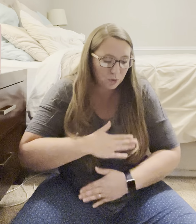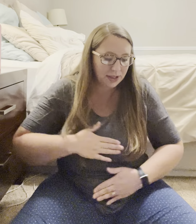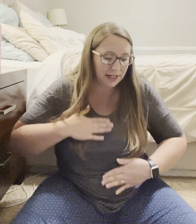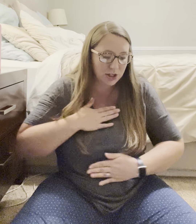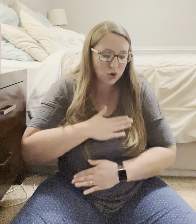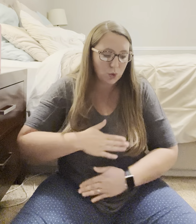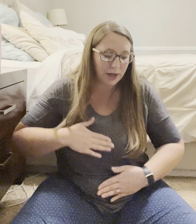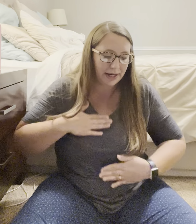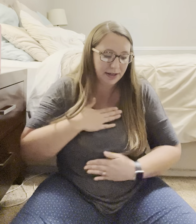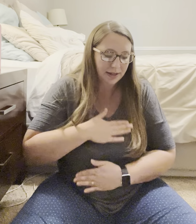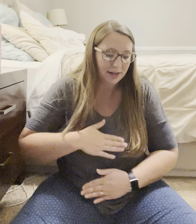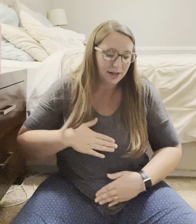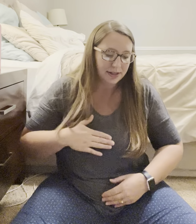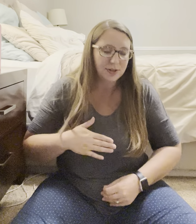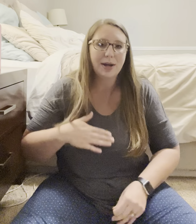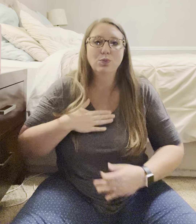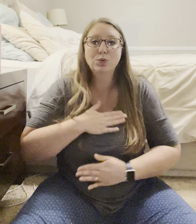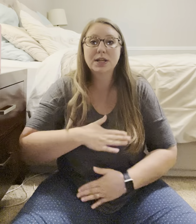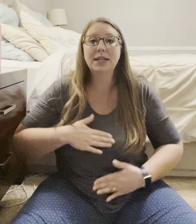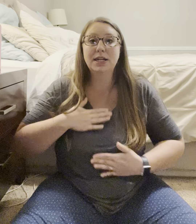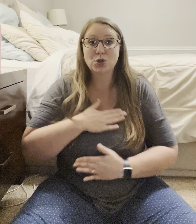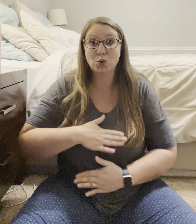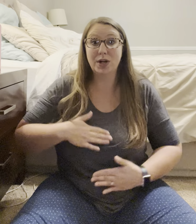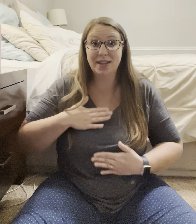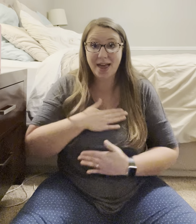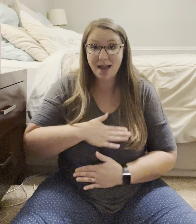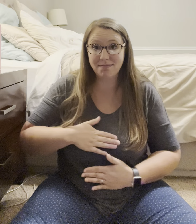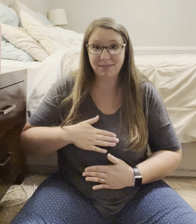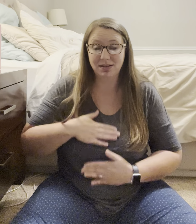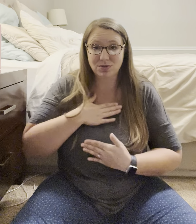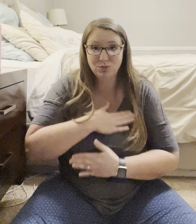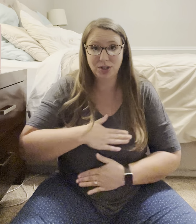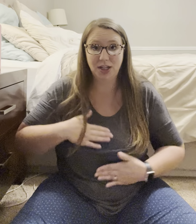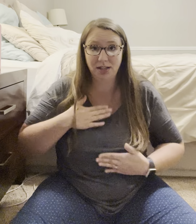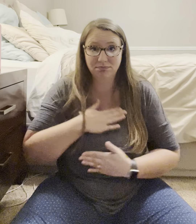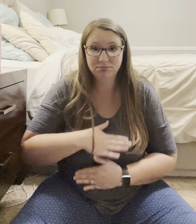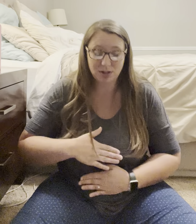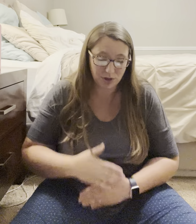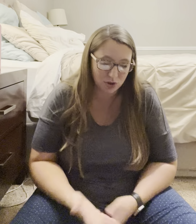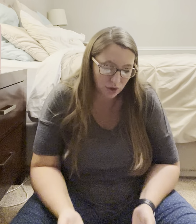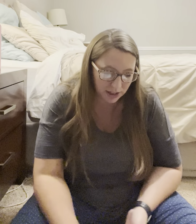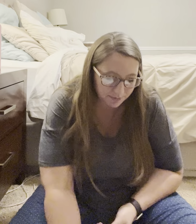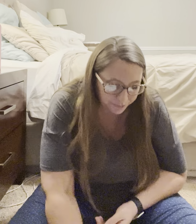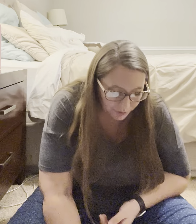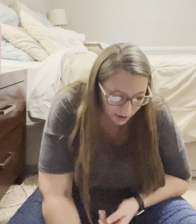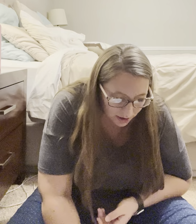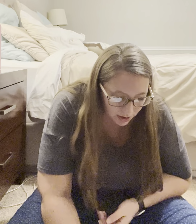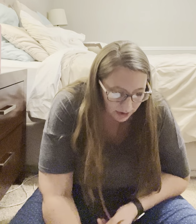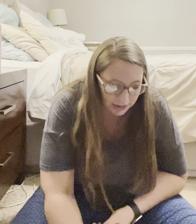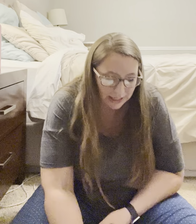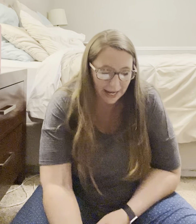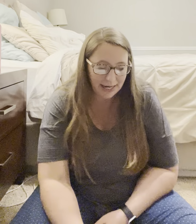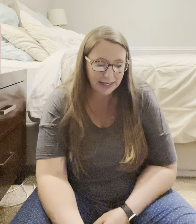really enjoy. So, I really enjoyed that. Like it was really, I really enjoyed it. Like.